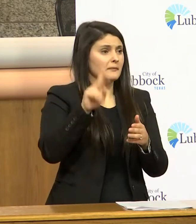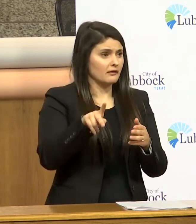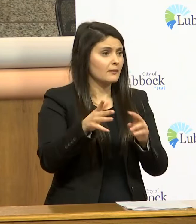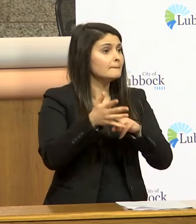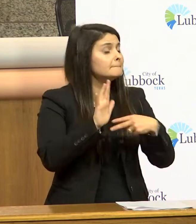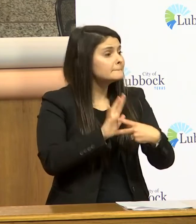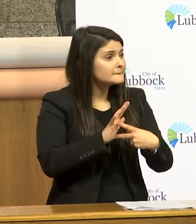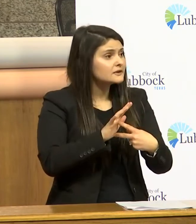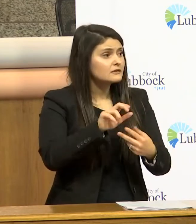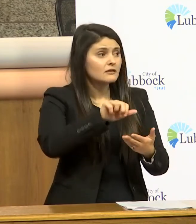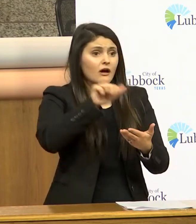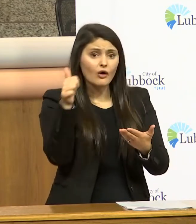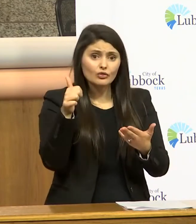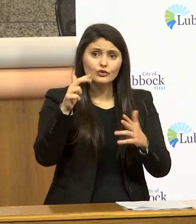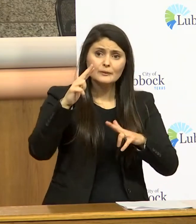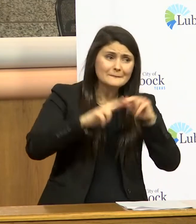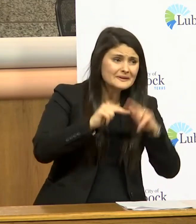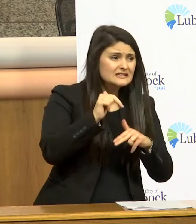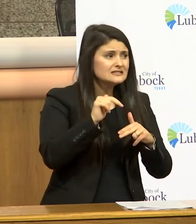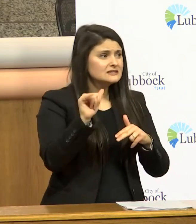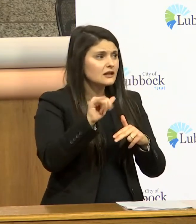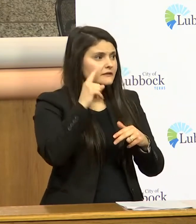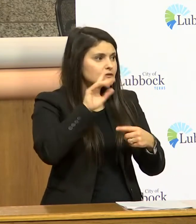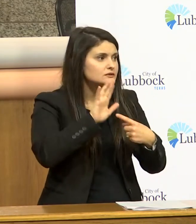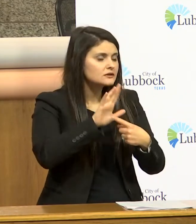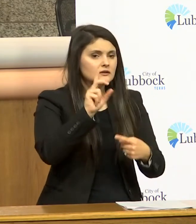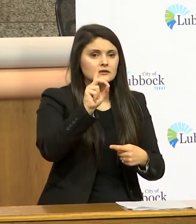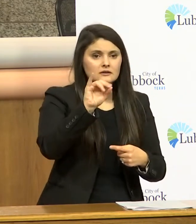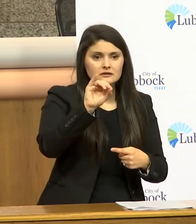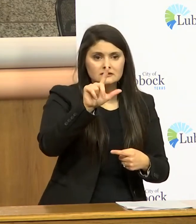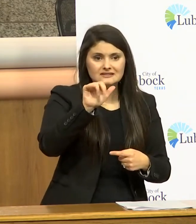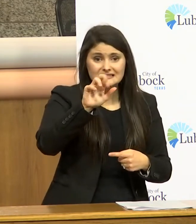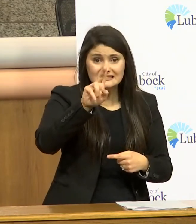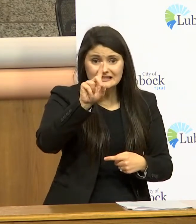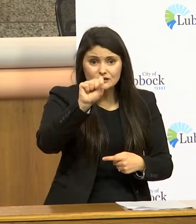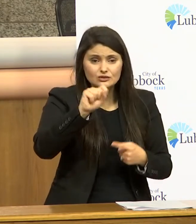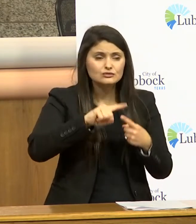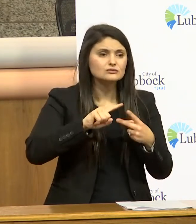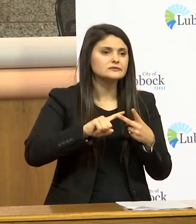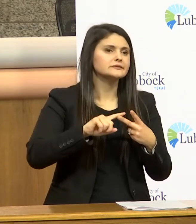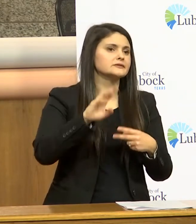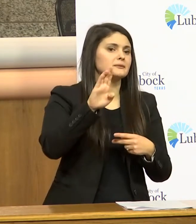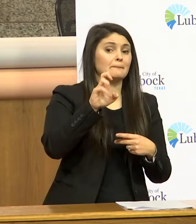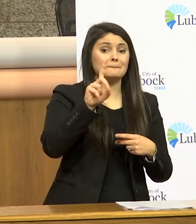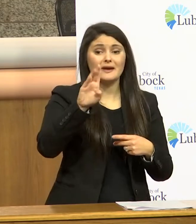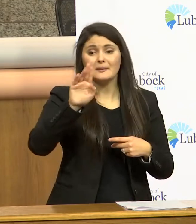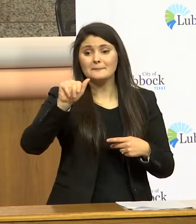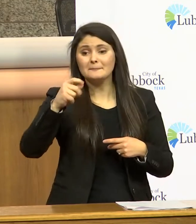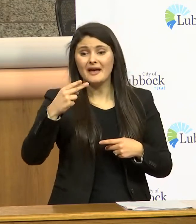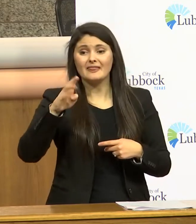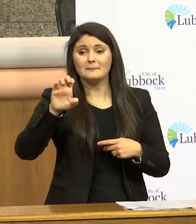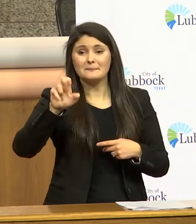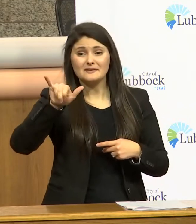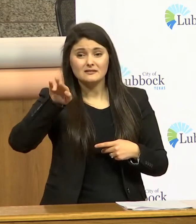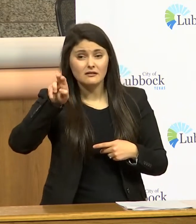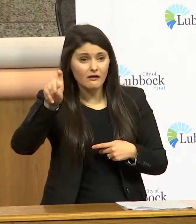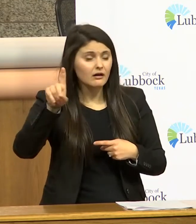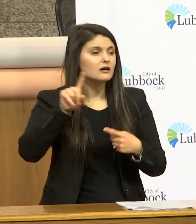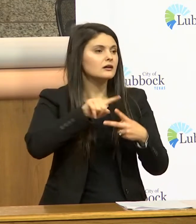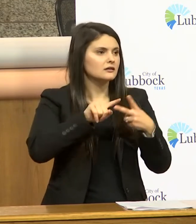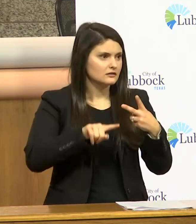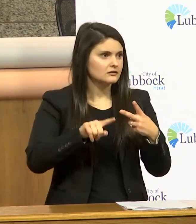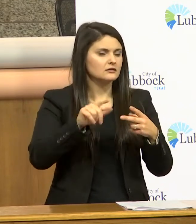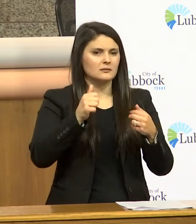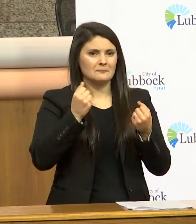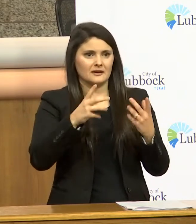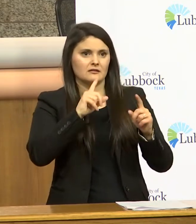mean other buildings facilities like say dillard's or home bed bath and beyond i've heard the dillard's for one has had lots of online